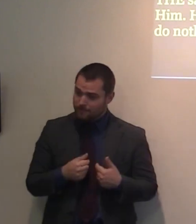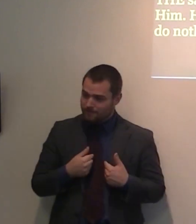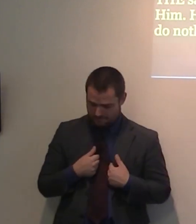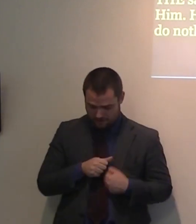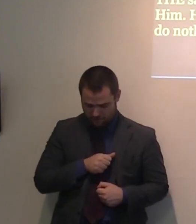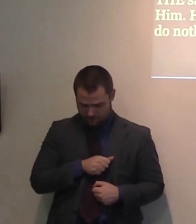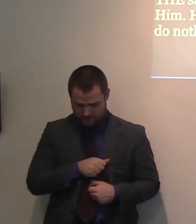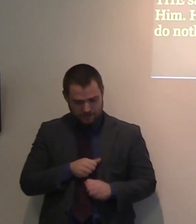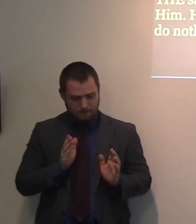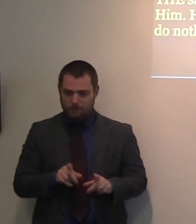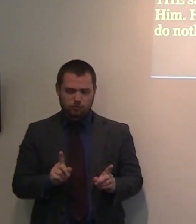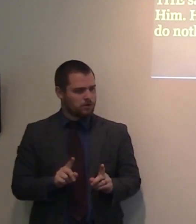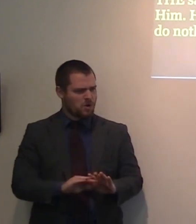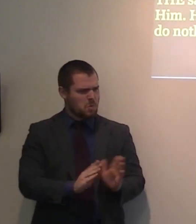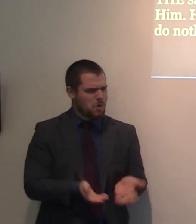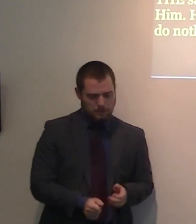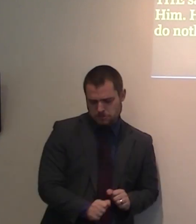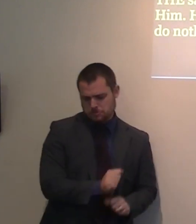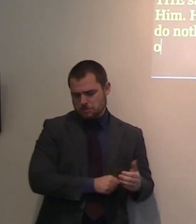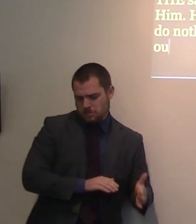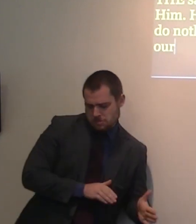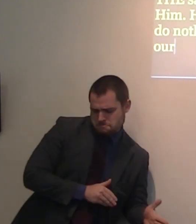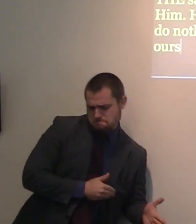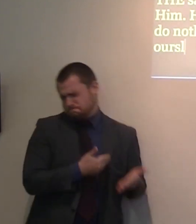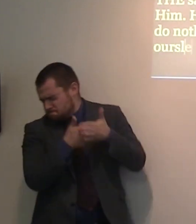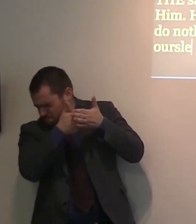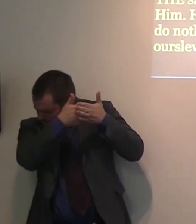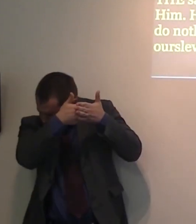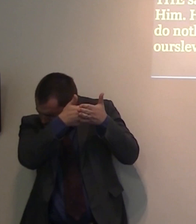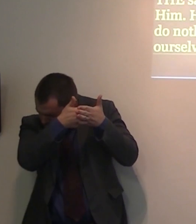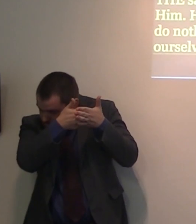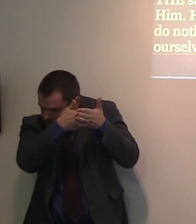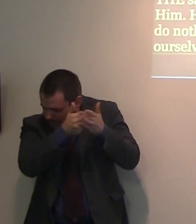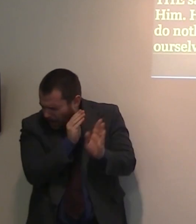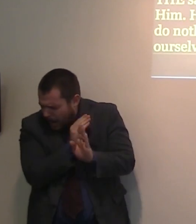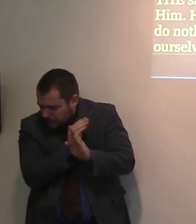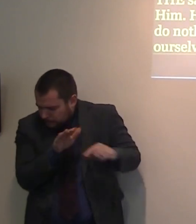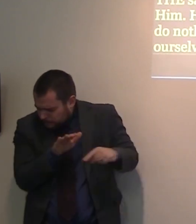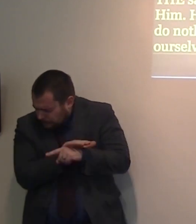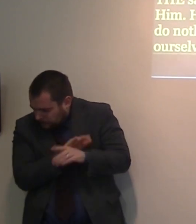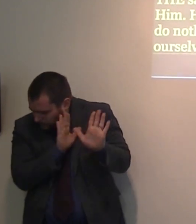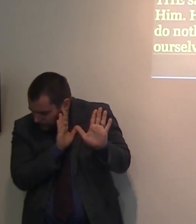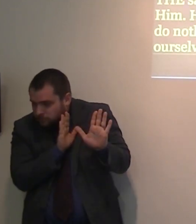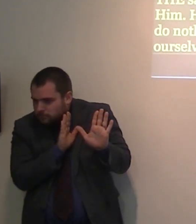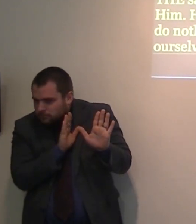never work. We need to rub shoulders with sinners everyday. Not to close ourselves in an office.